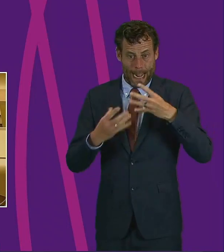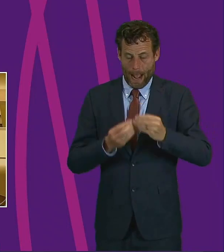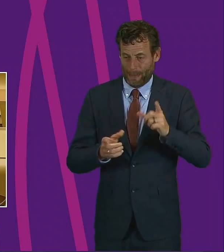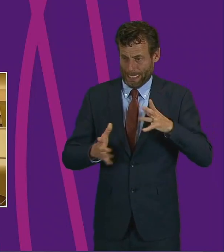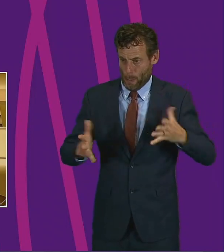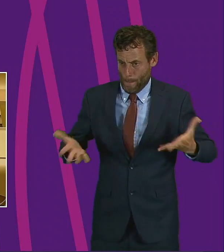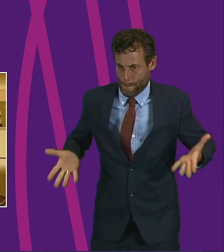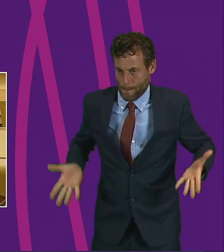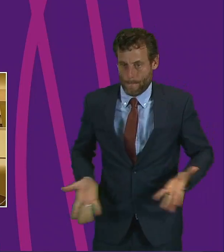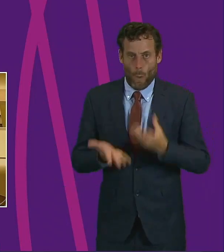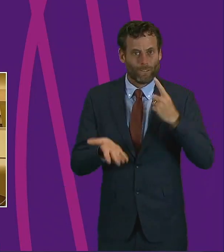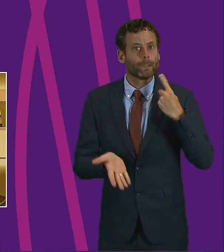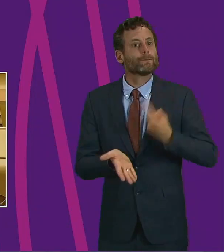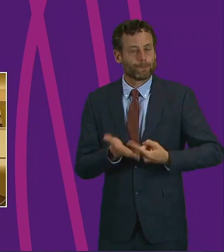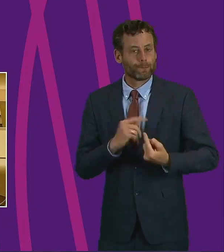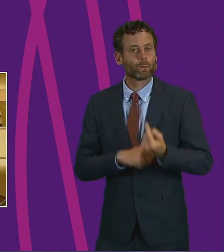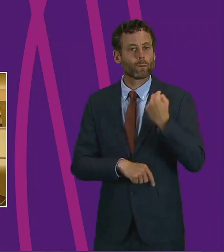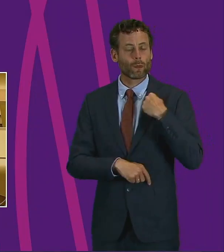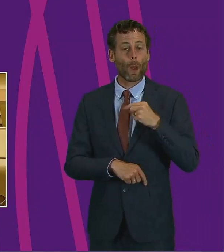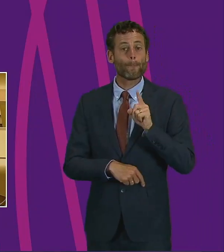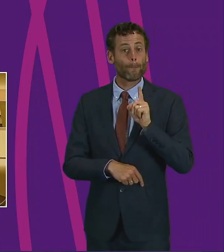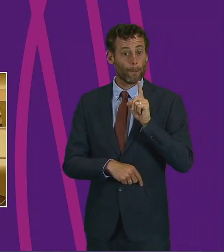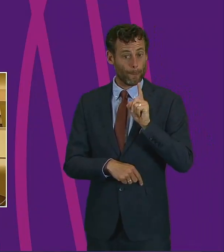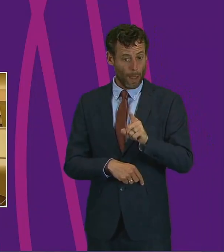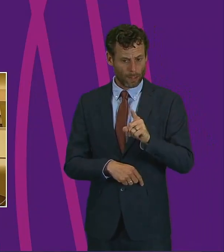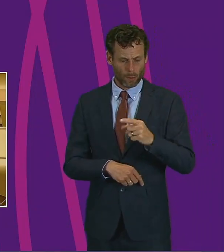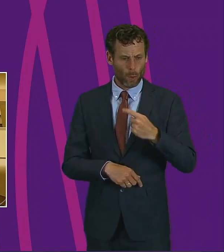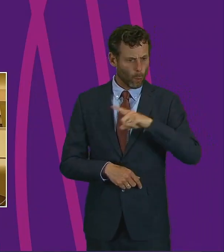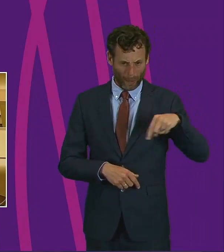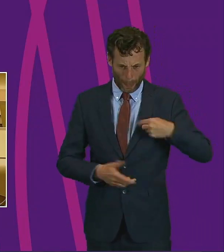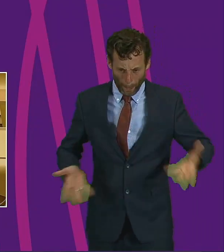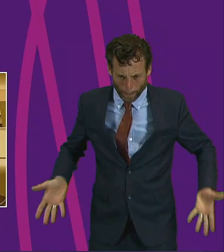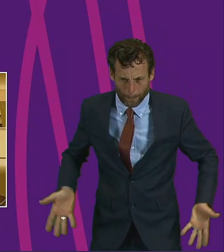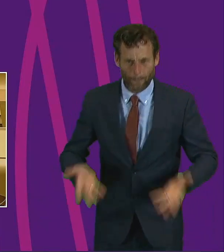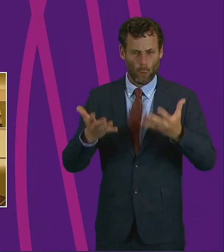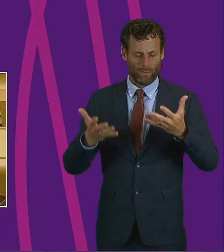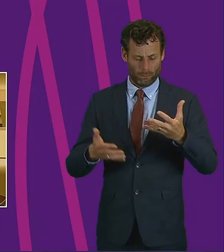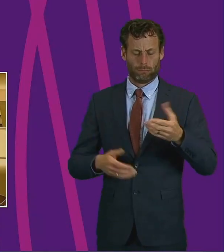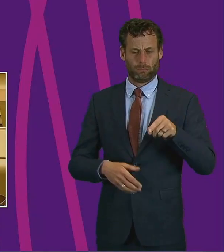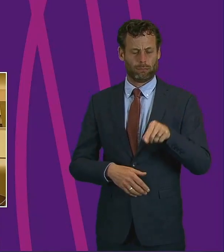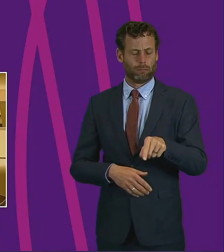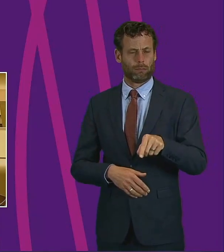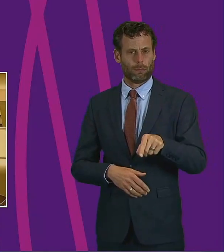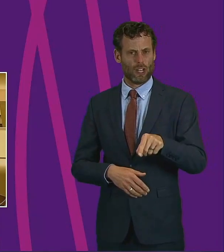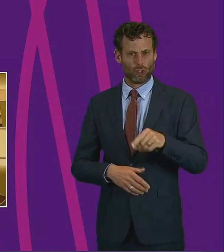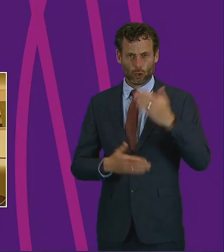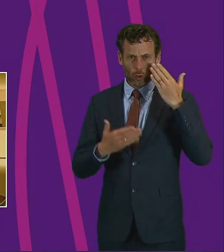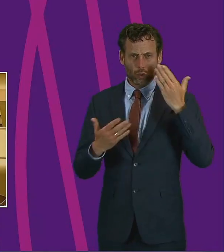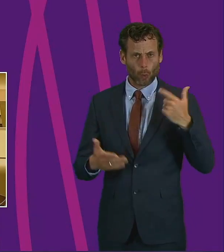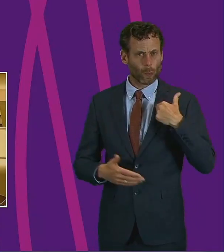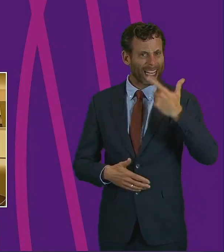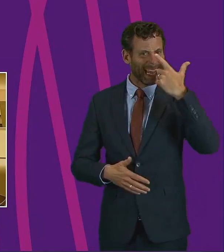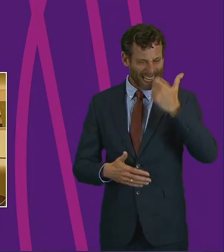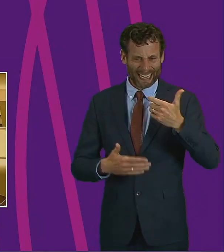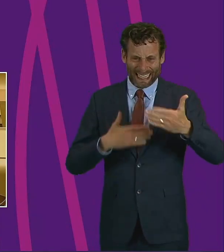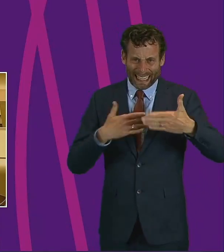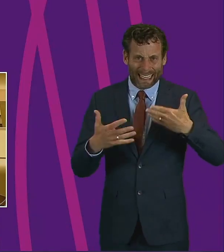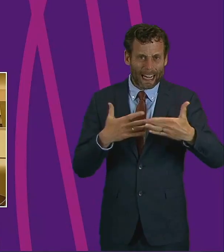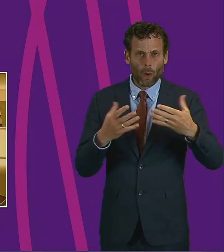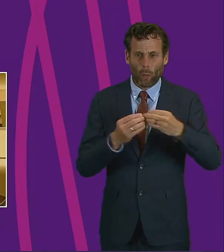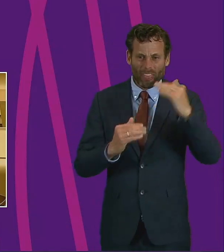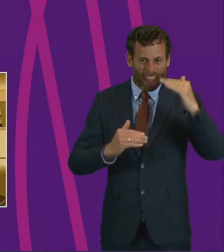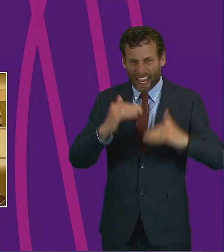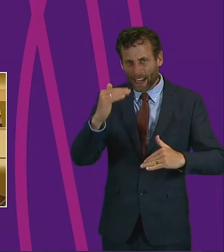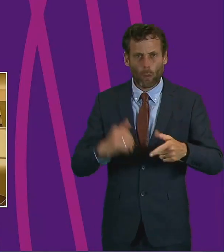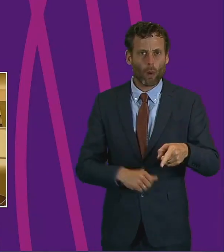highlighted existing inequality and poverty. Some of these inequalities have persisted stubbornly over decades. We